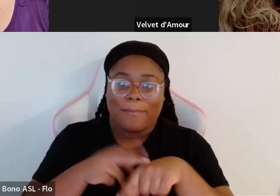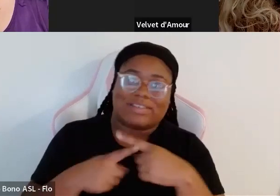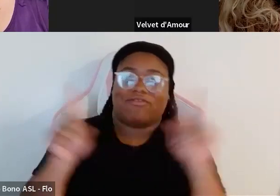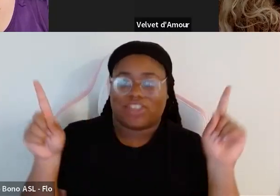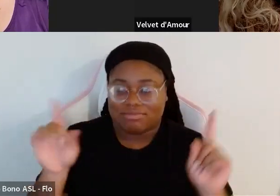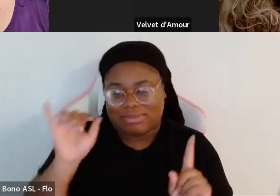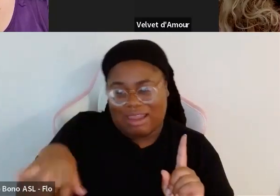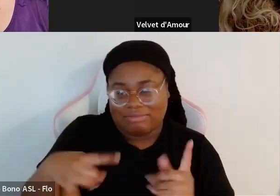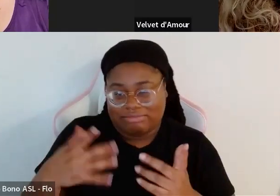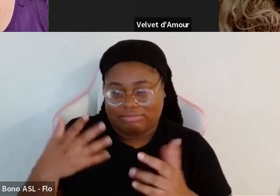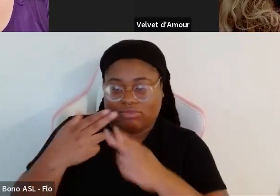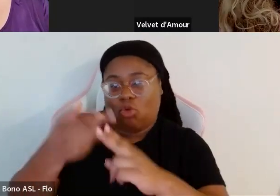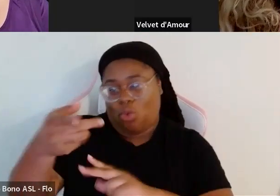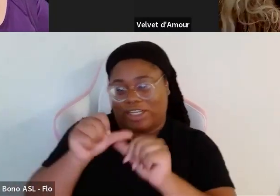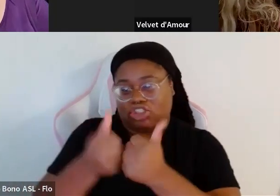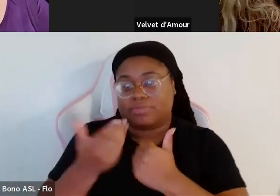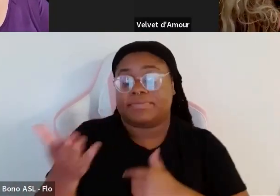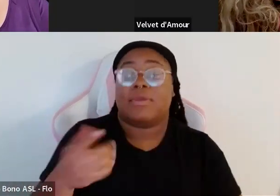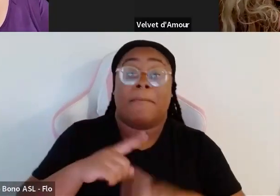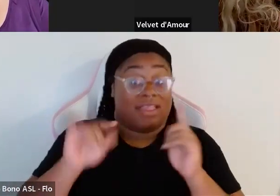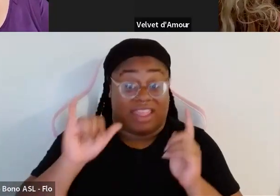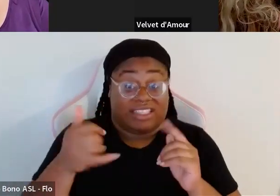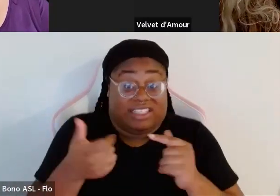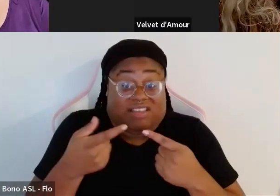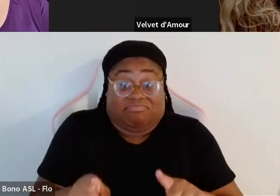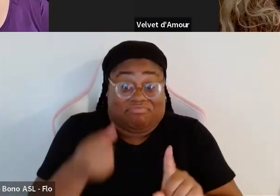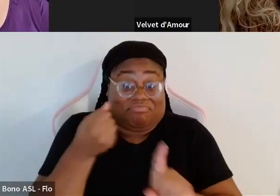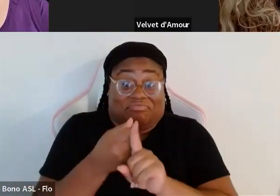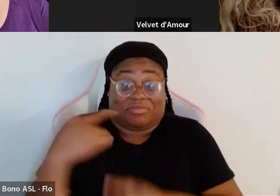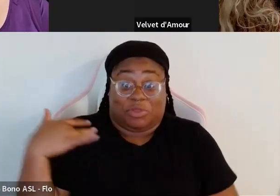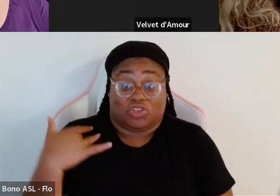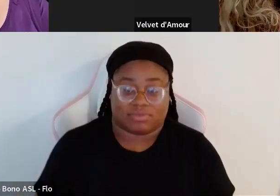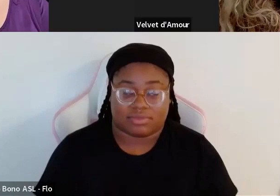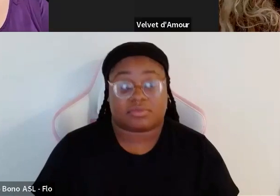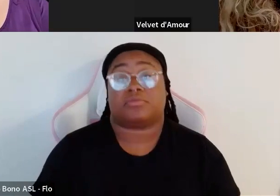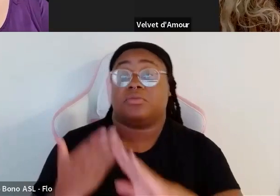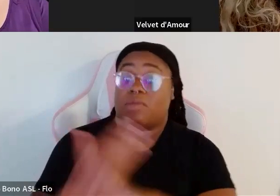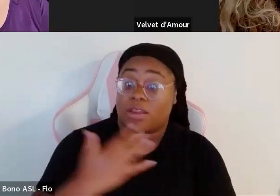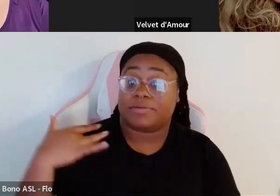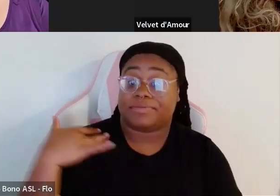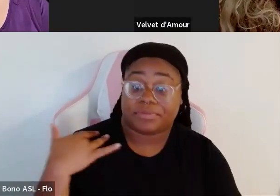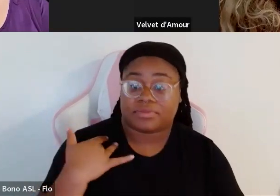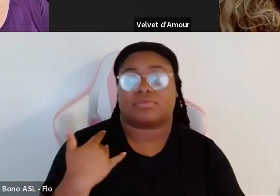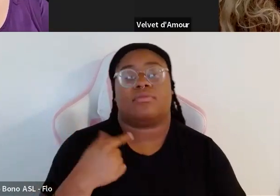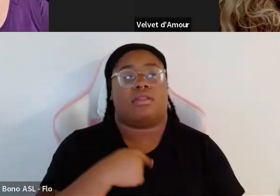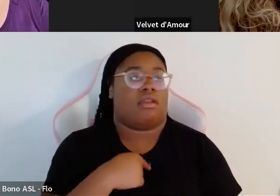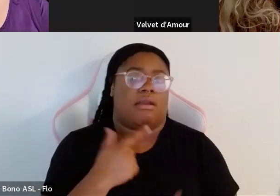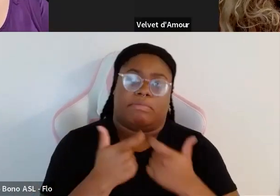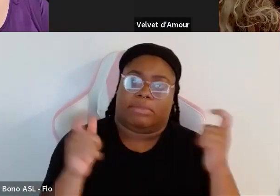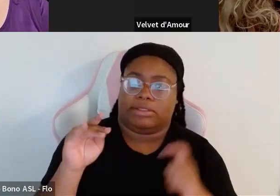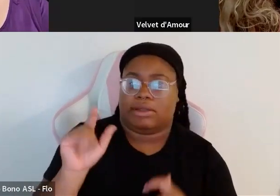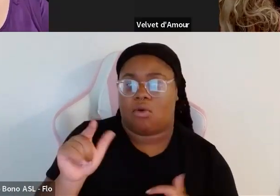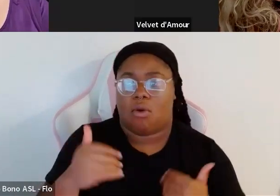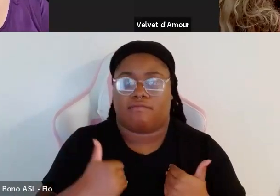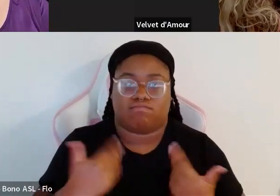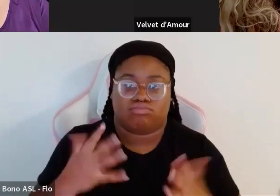so um that was how the modeling thing came about and actually before modeling for Jean-Paul Gaultier the kind of big deal that I had